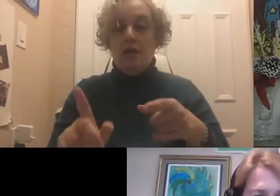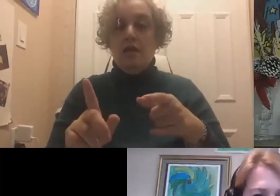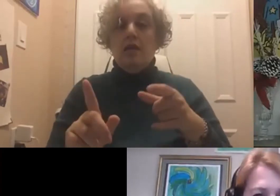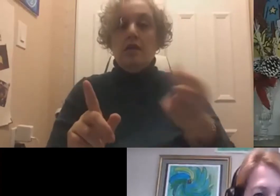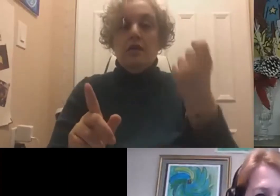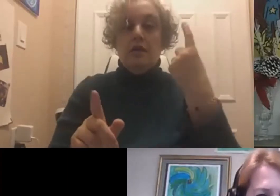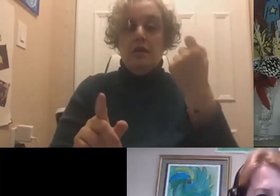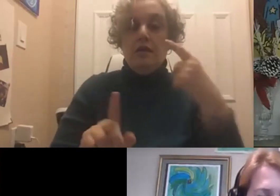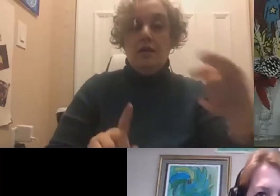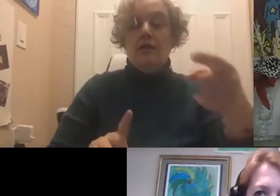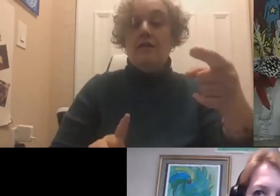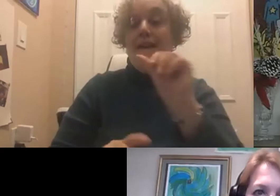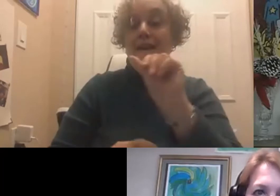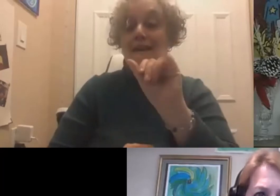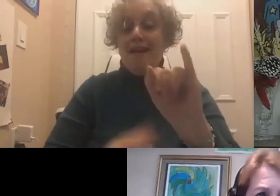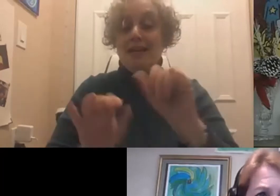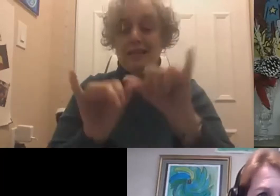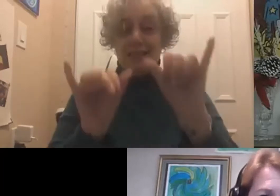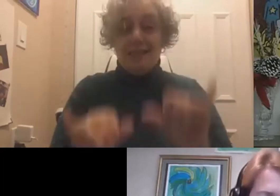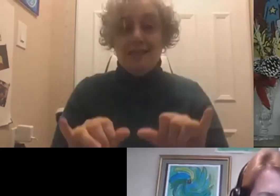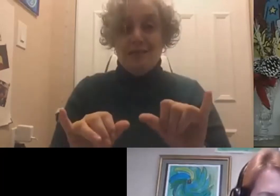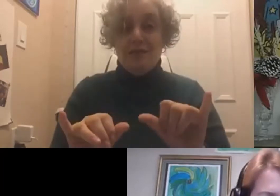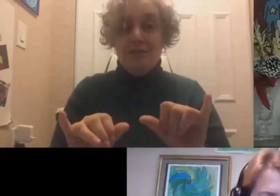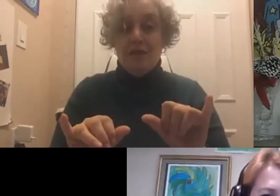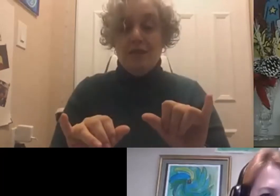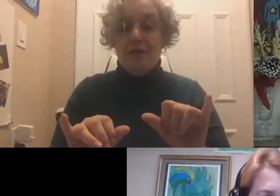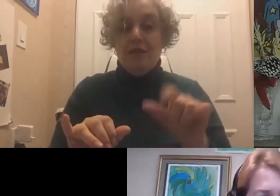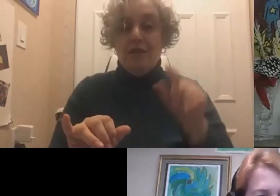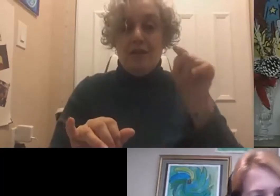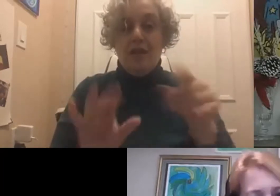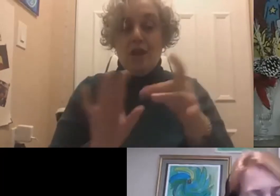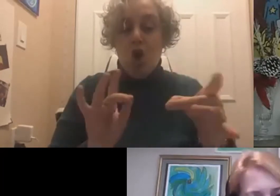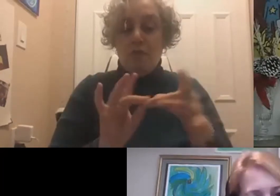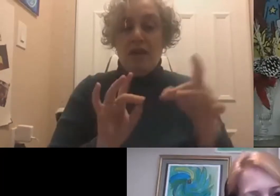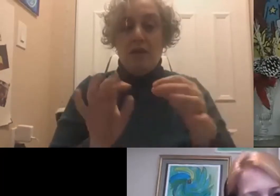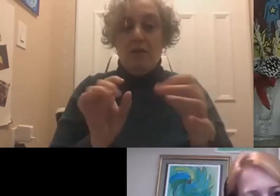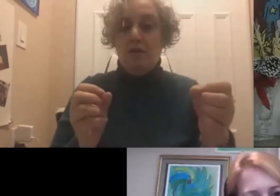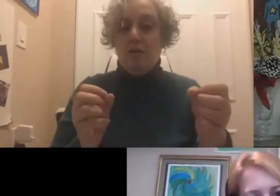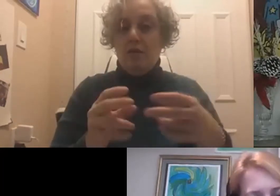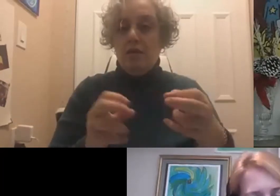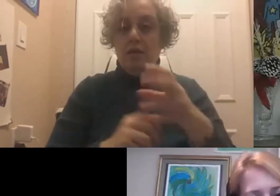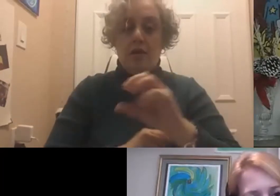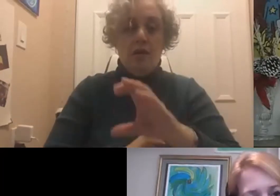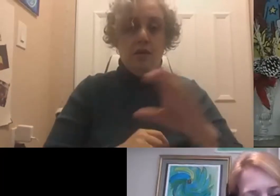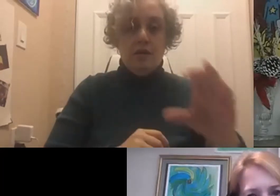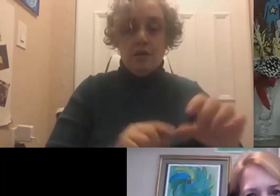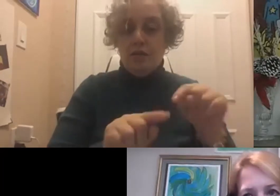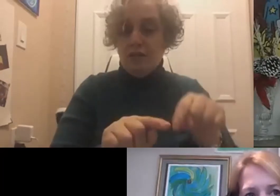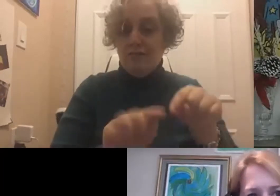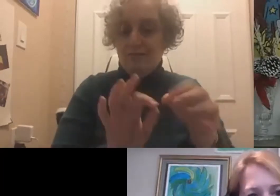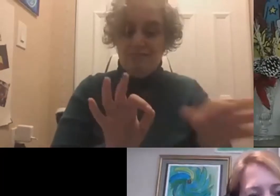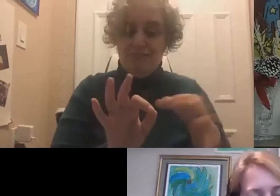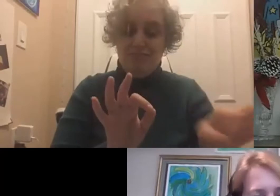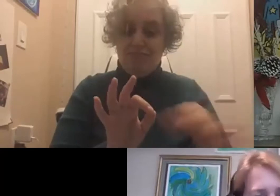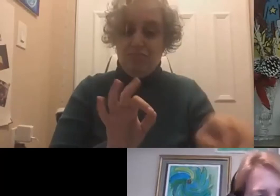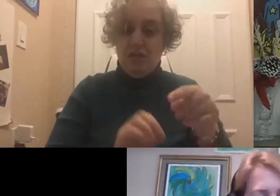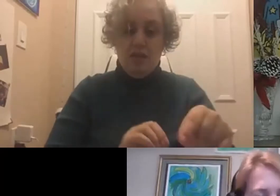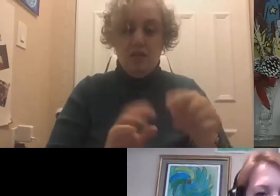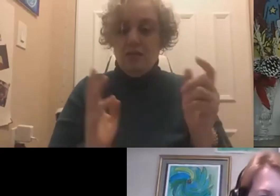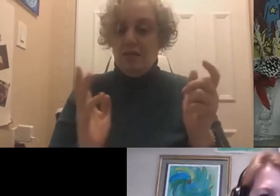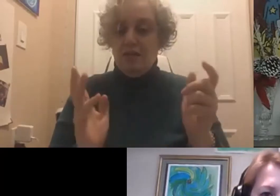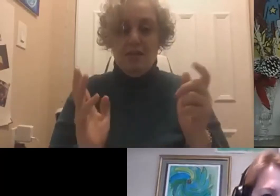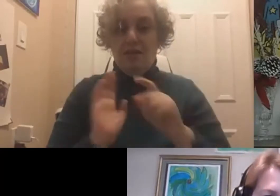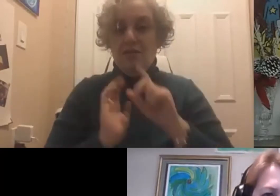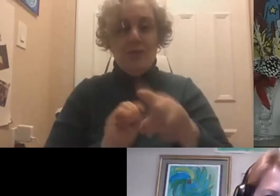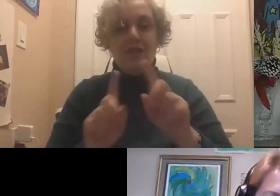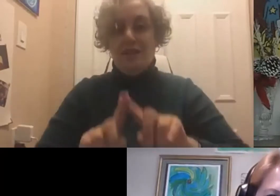that people are commenting on. And I was curious to see how well it was going to do when it was presented with a